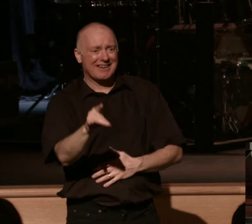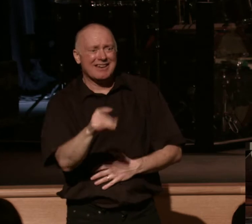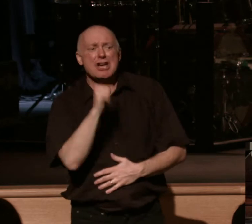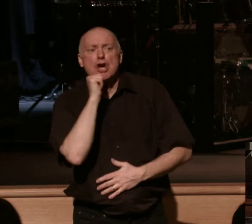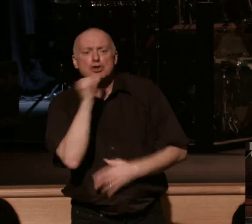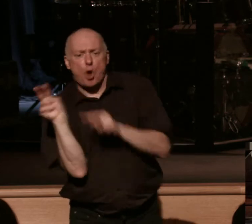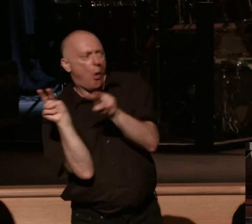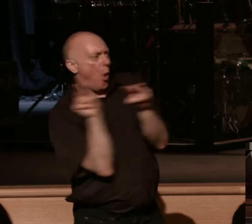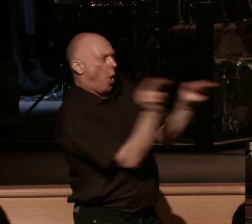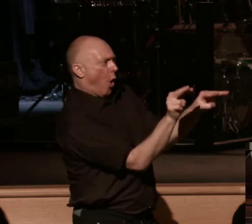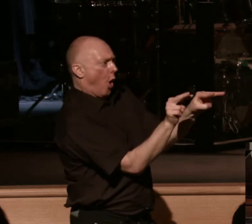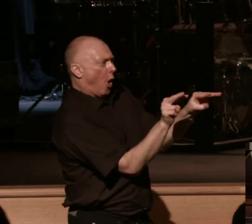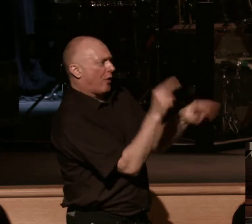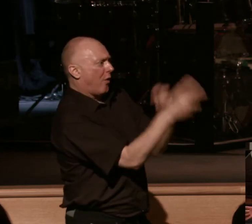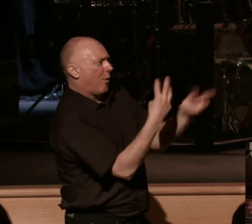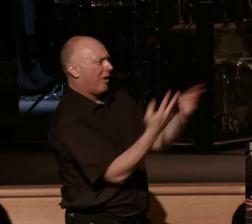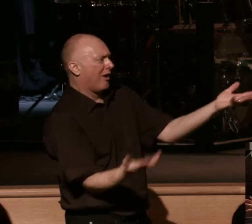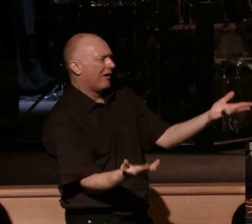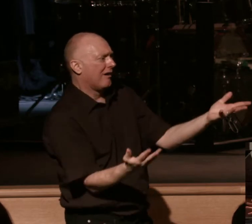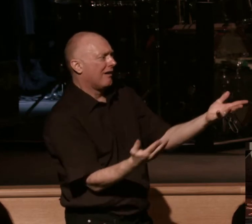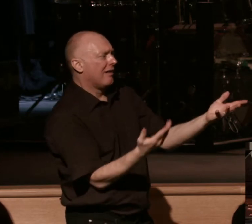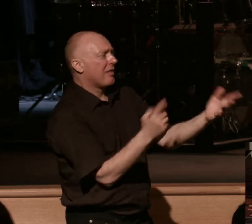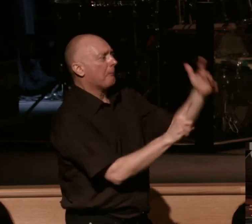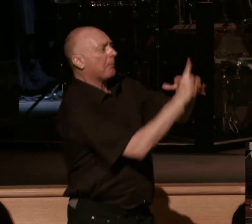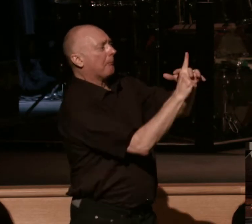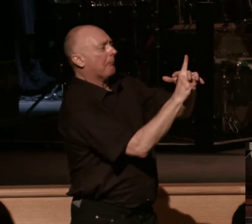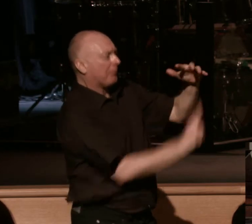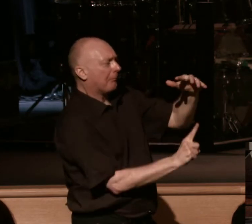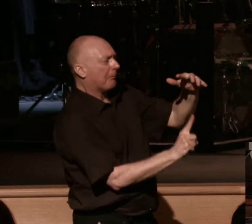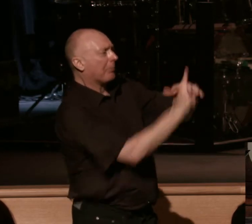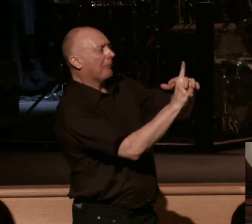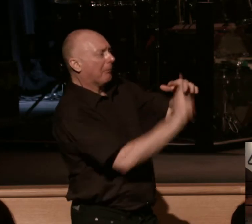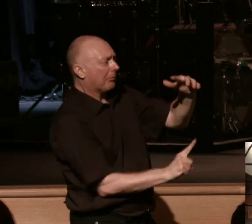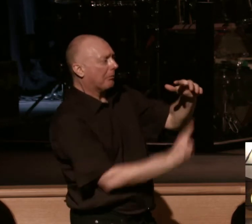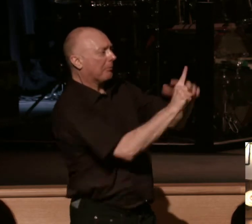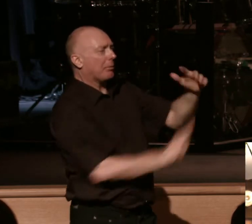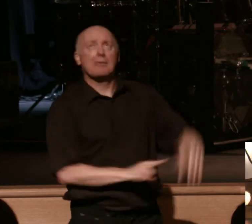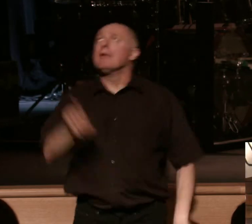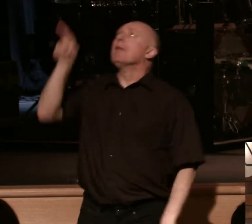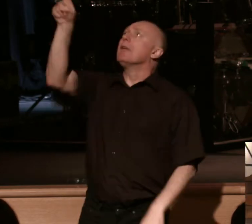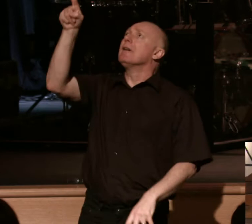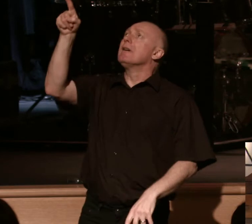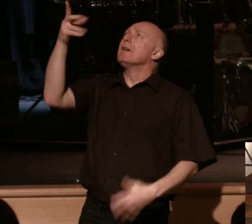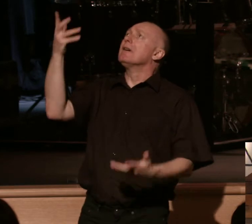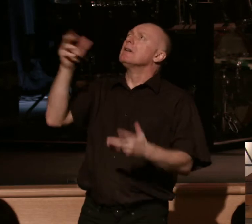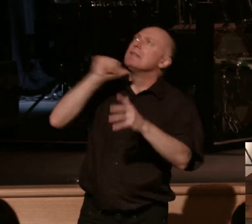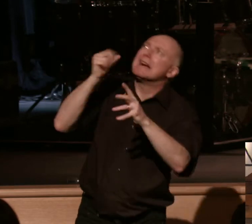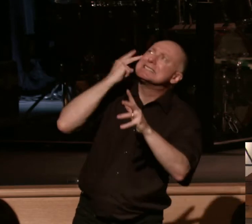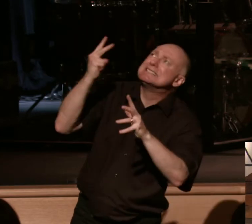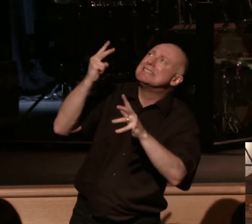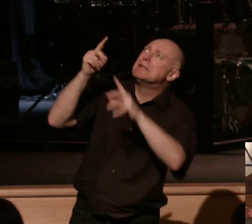things that are seen for they come and go transient. Look for the things that are unseen, for they're eternal.